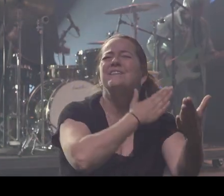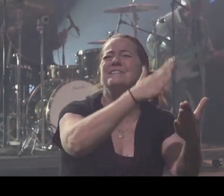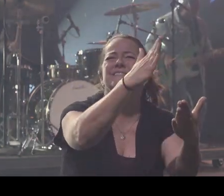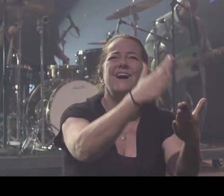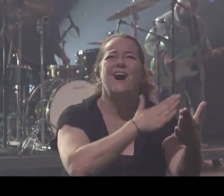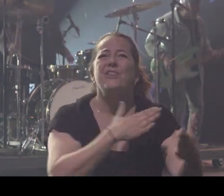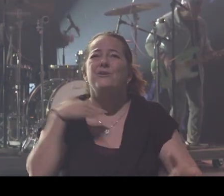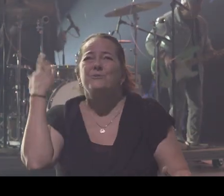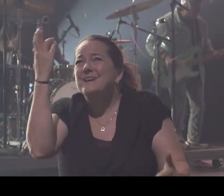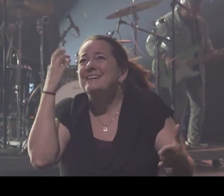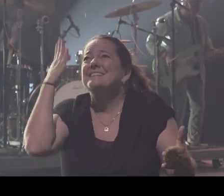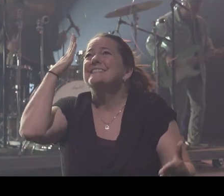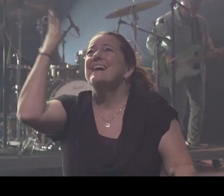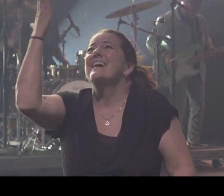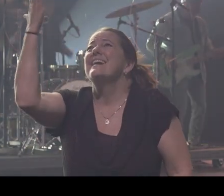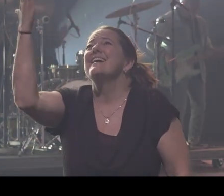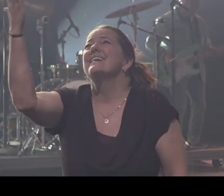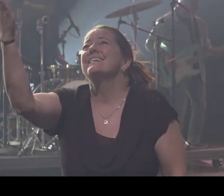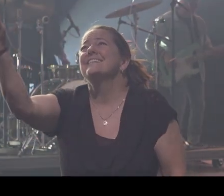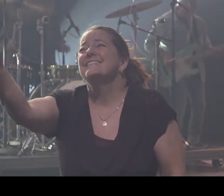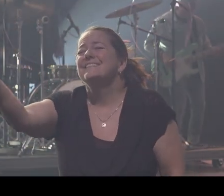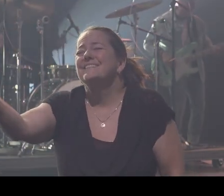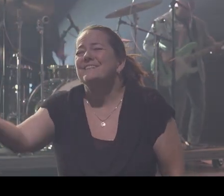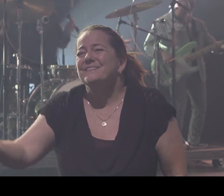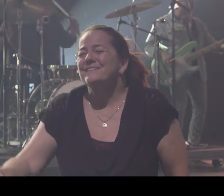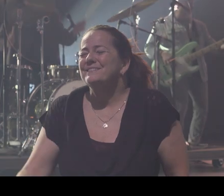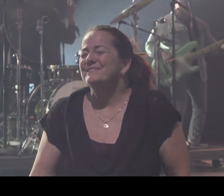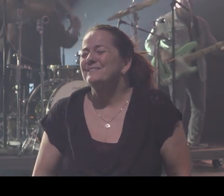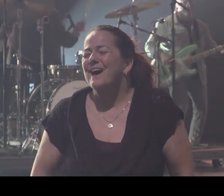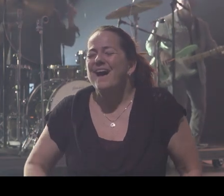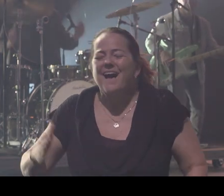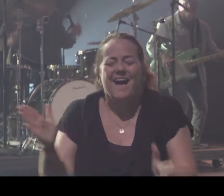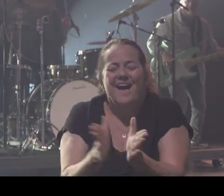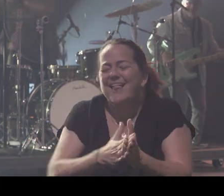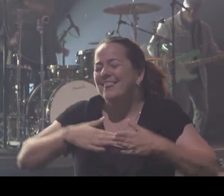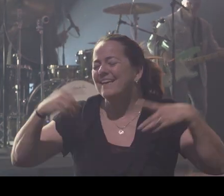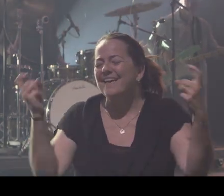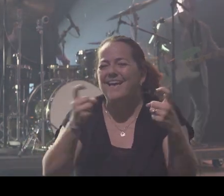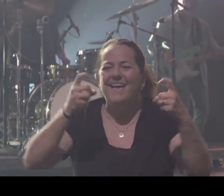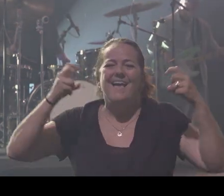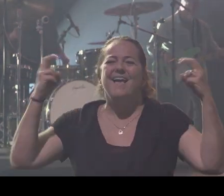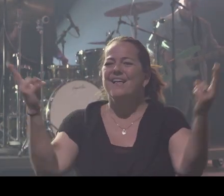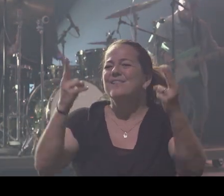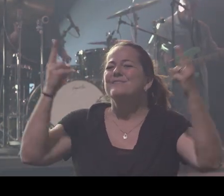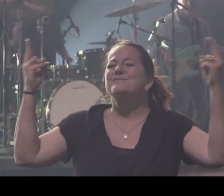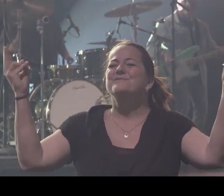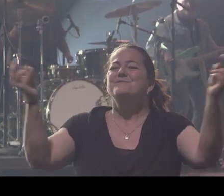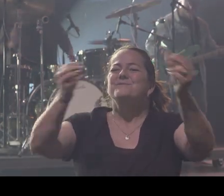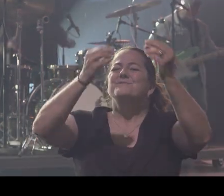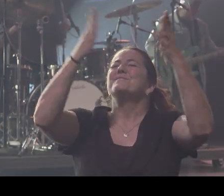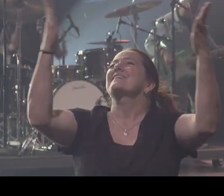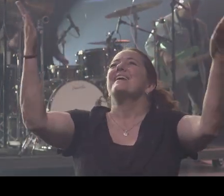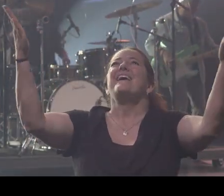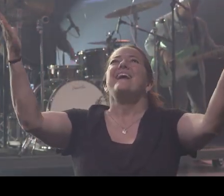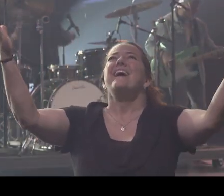are the reason, hallelujah, in